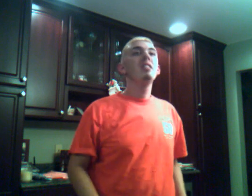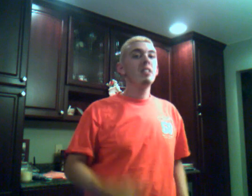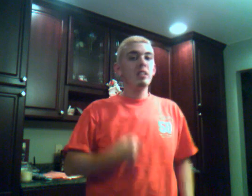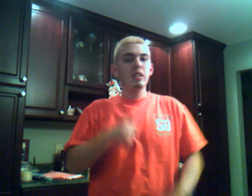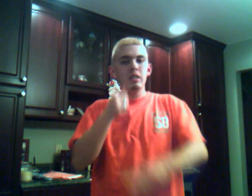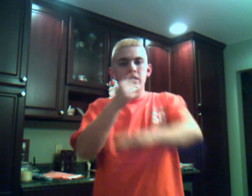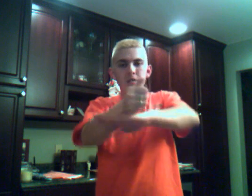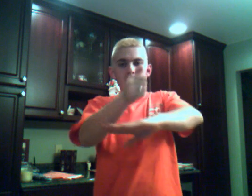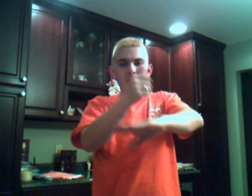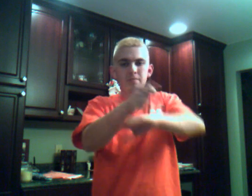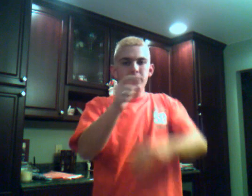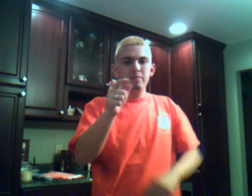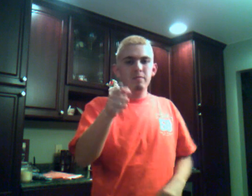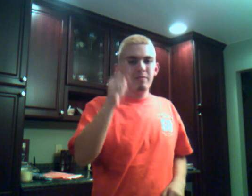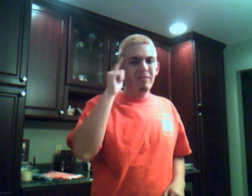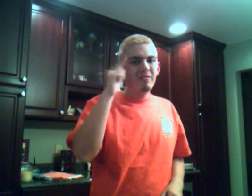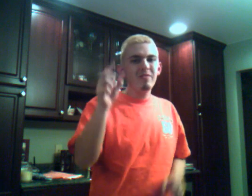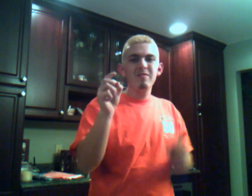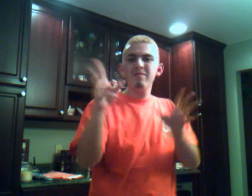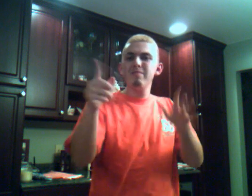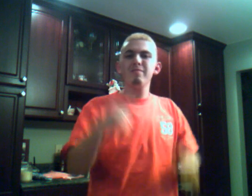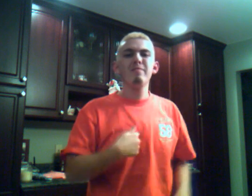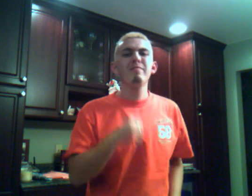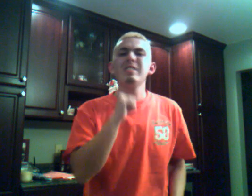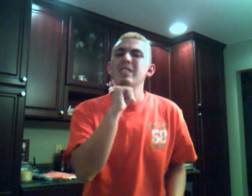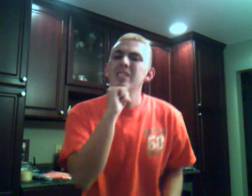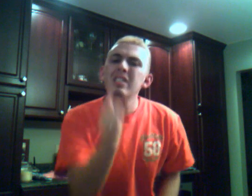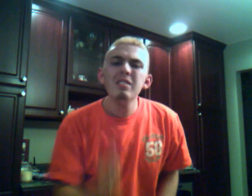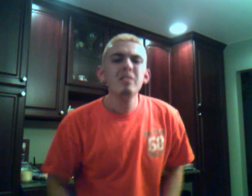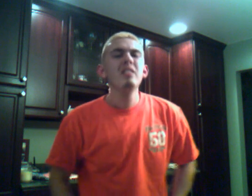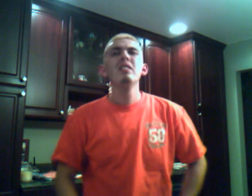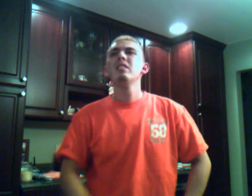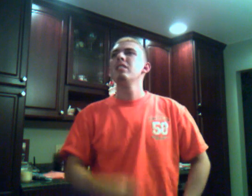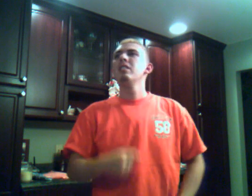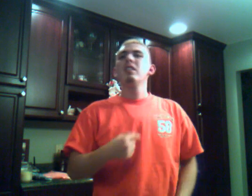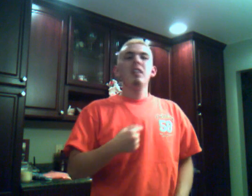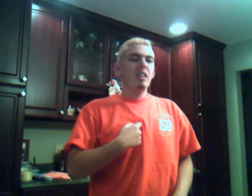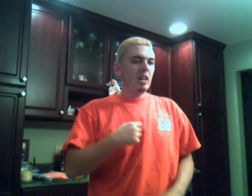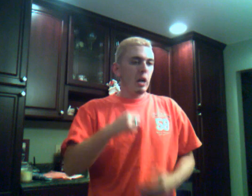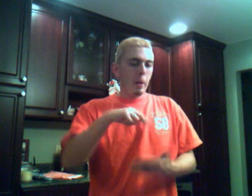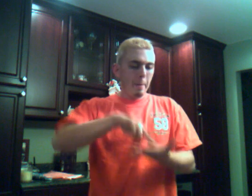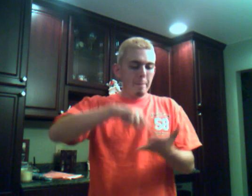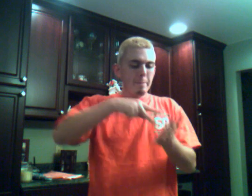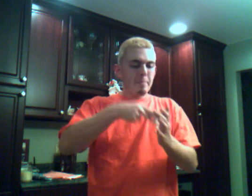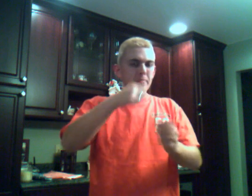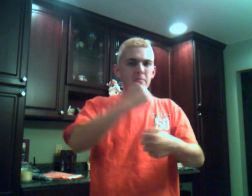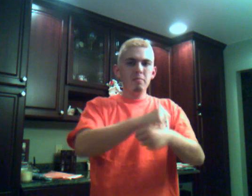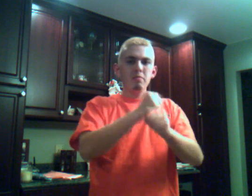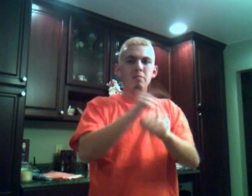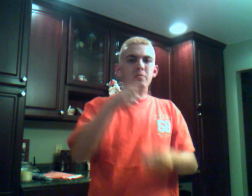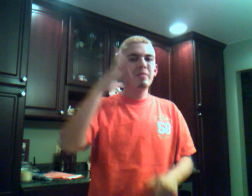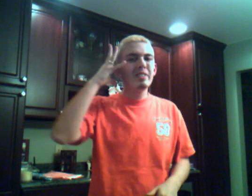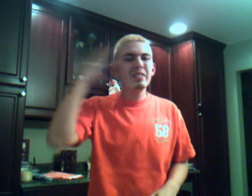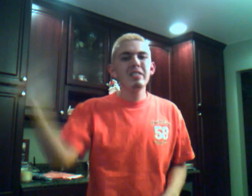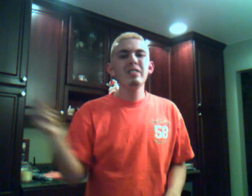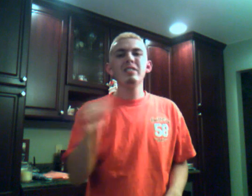I don't blame you hating me I didn't mean to make you